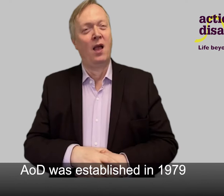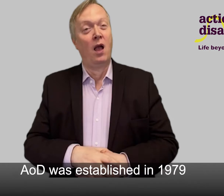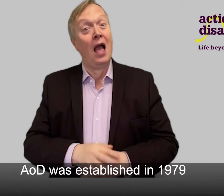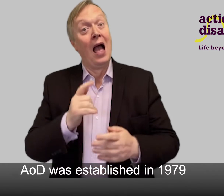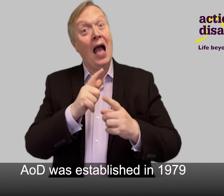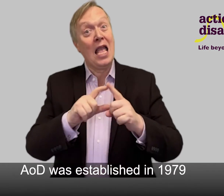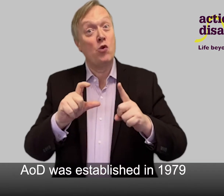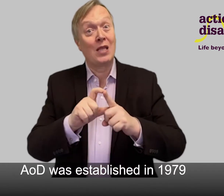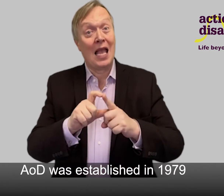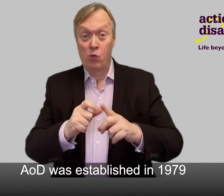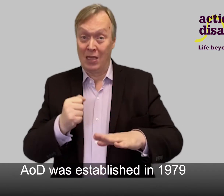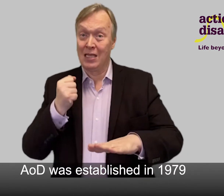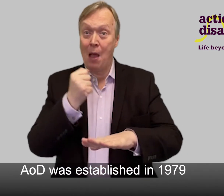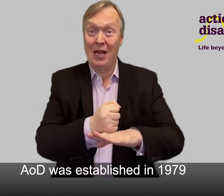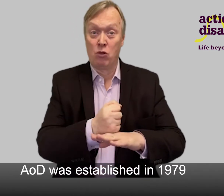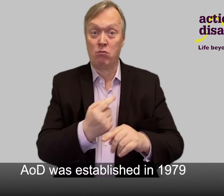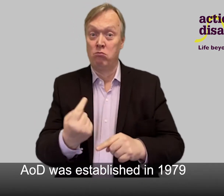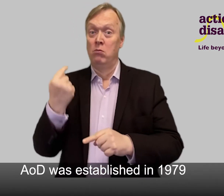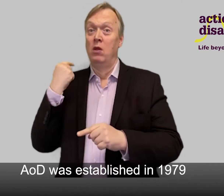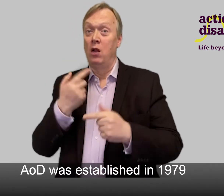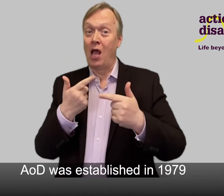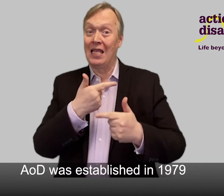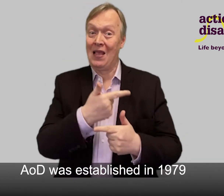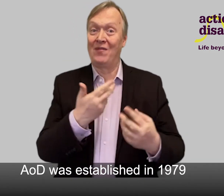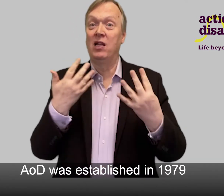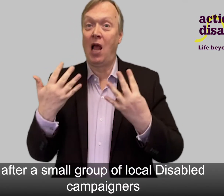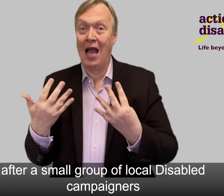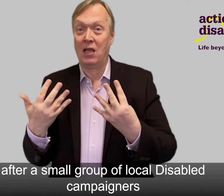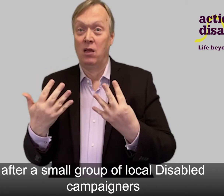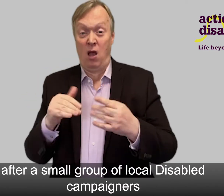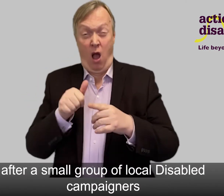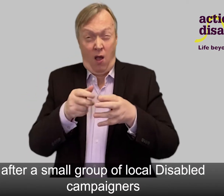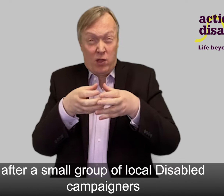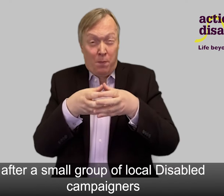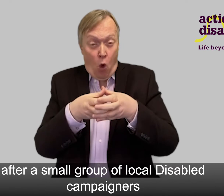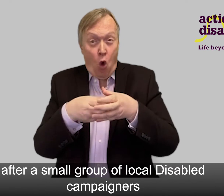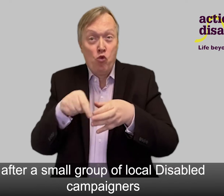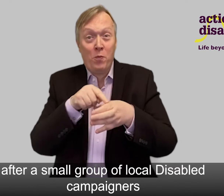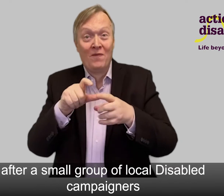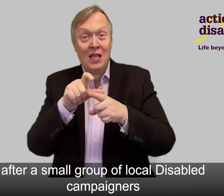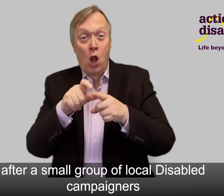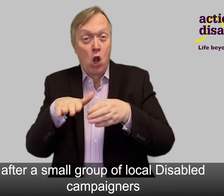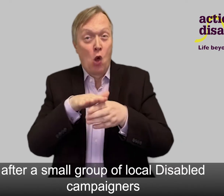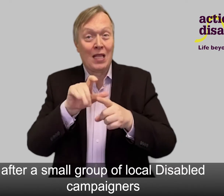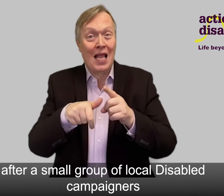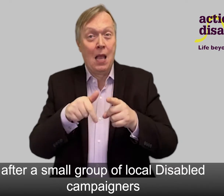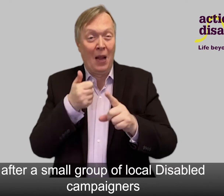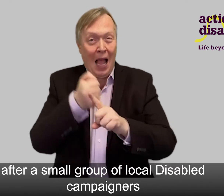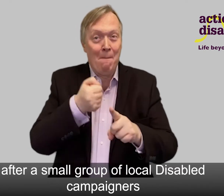AOD was established in 1979 after a small group of local disabled campaigners